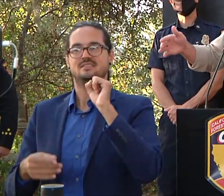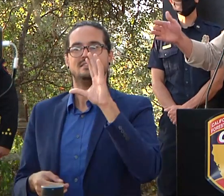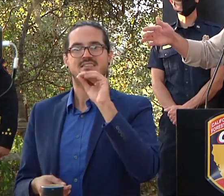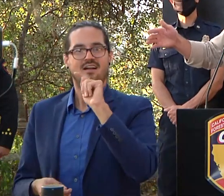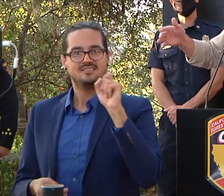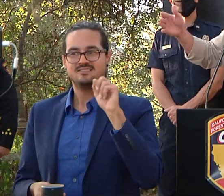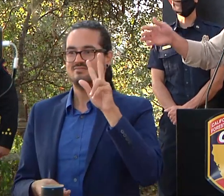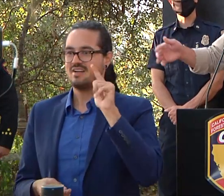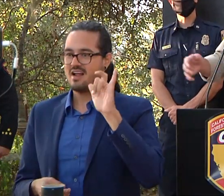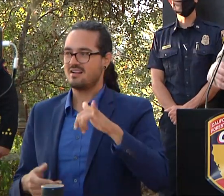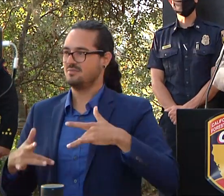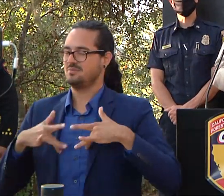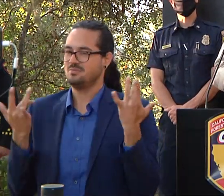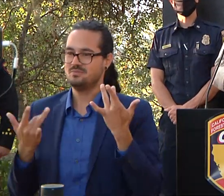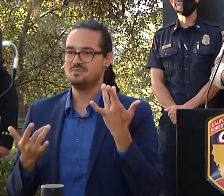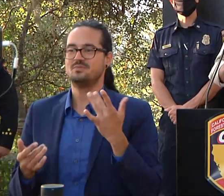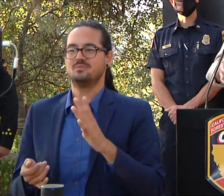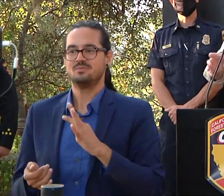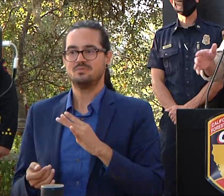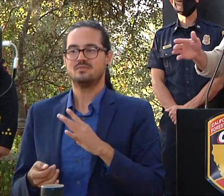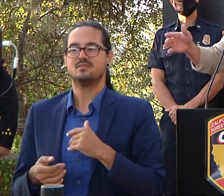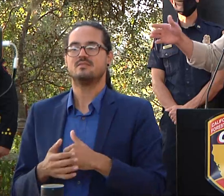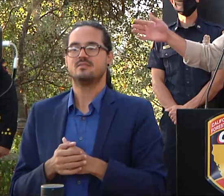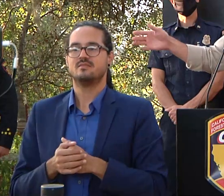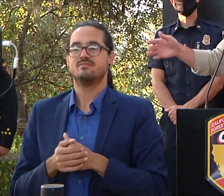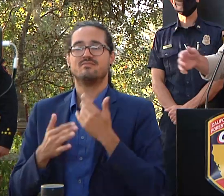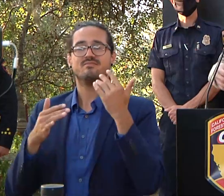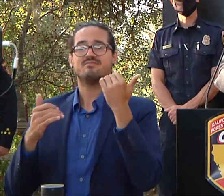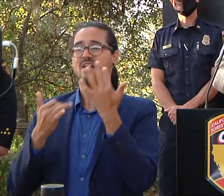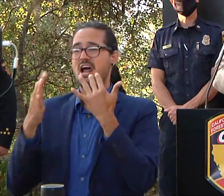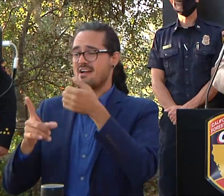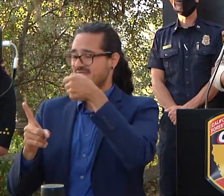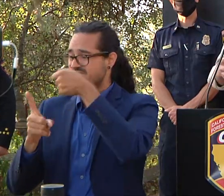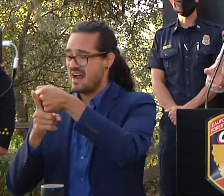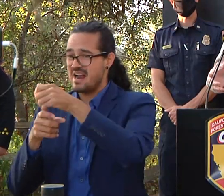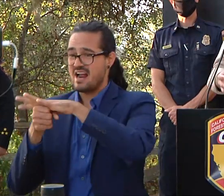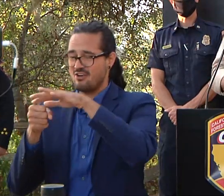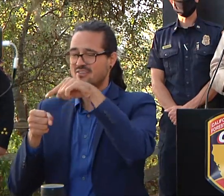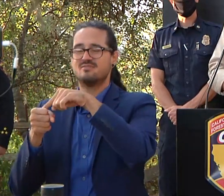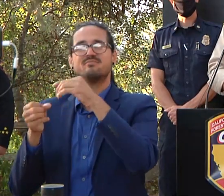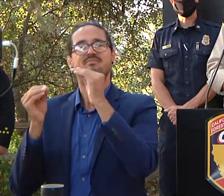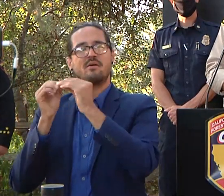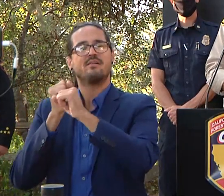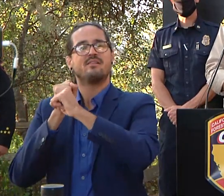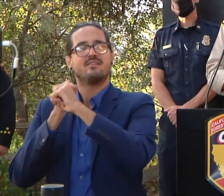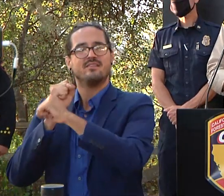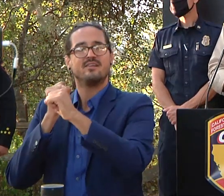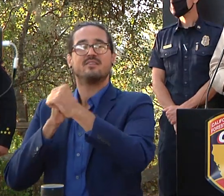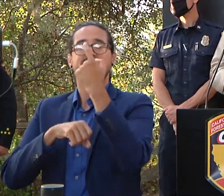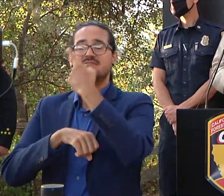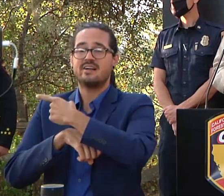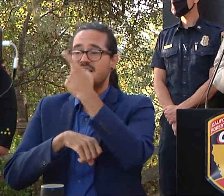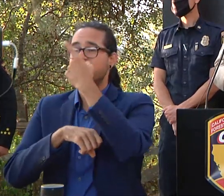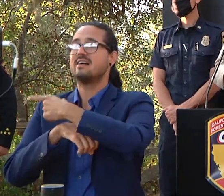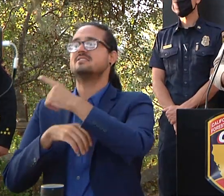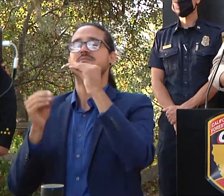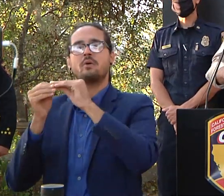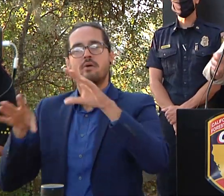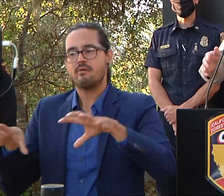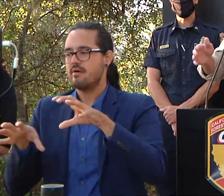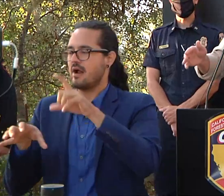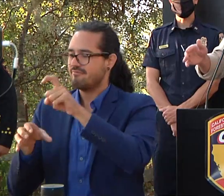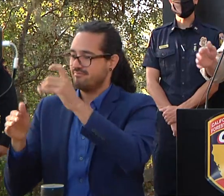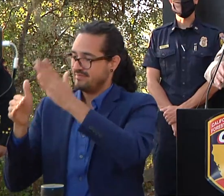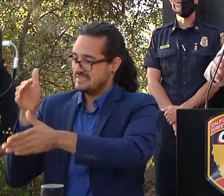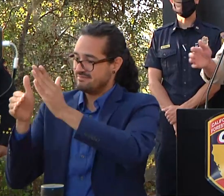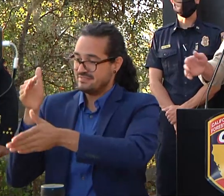to more fire affected areas it could be just a little longer obviously in the work that still has to be done in those areas so over the coming